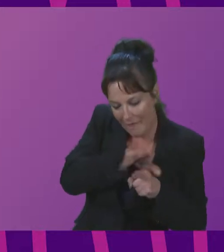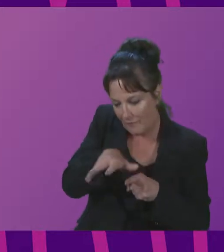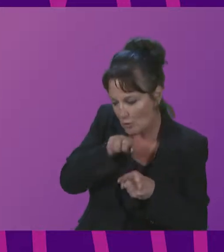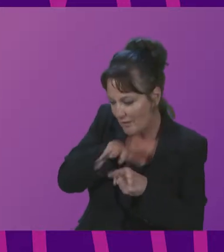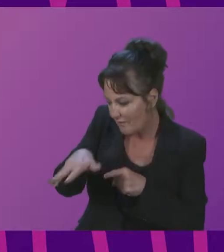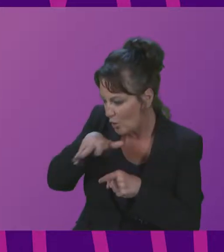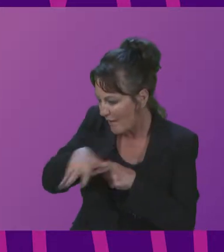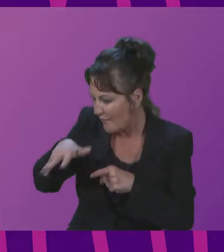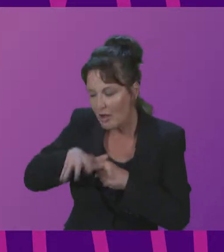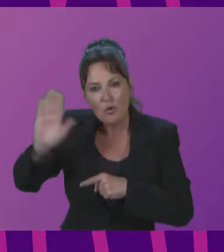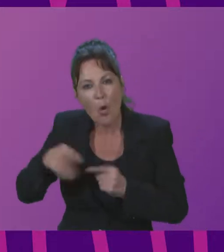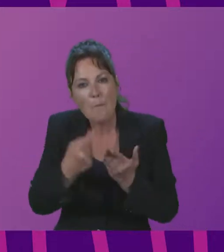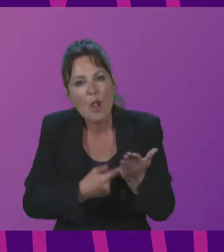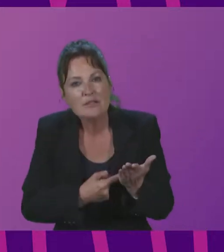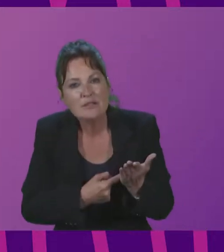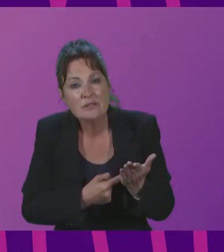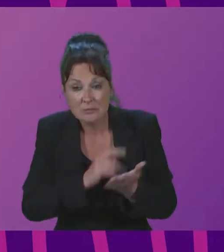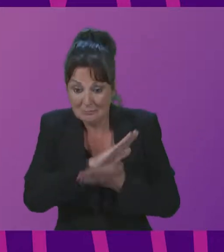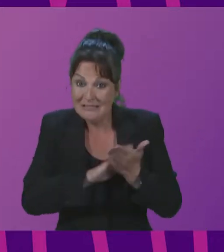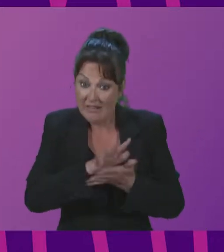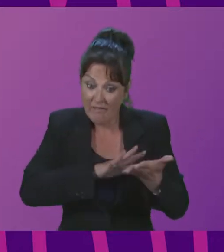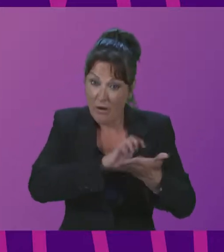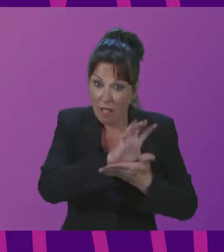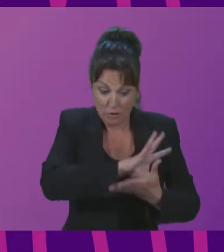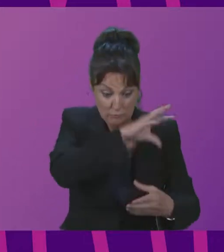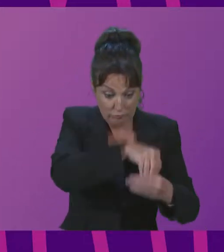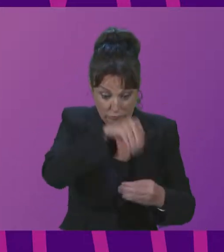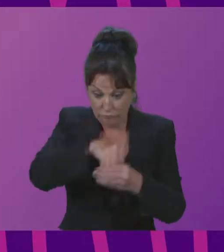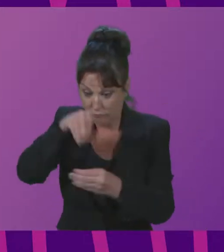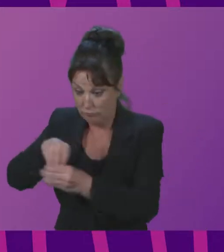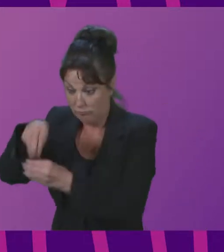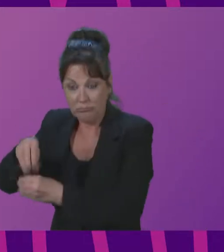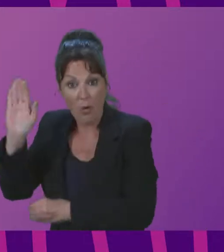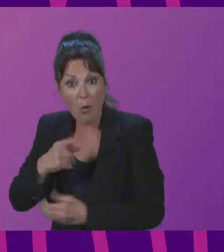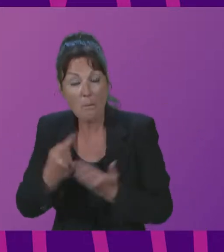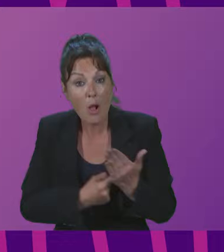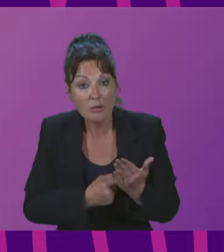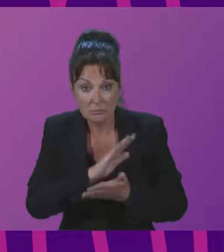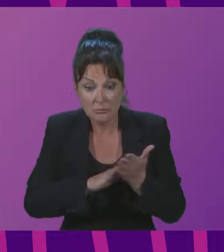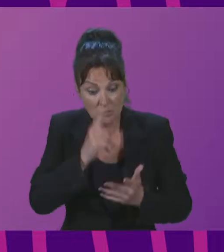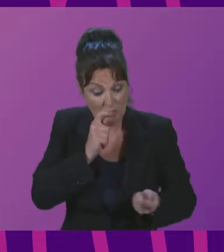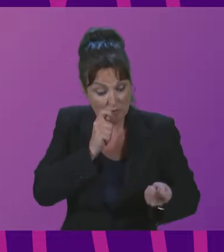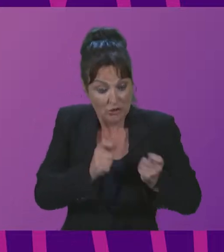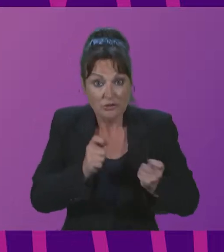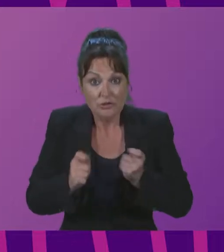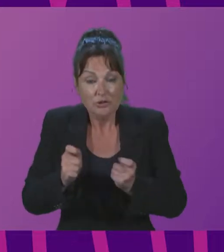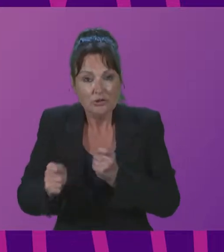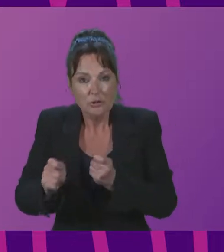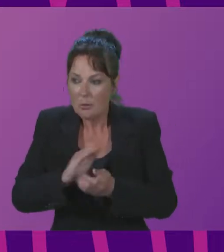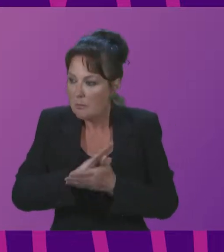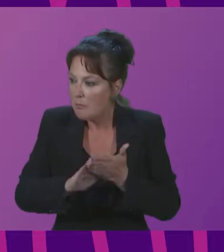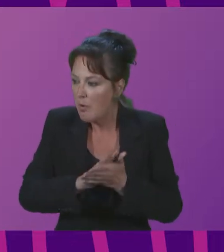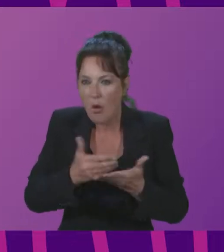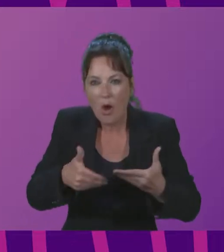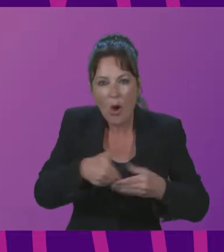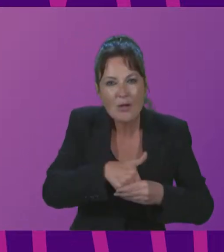Integrating culture across public policies can have a transformative effect, making them more context